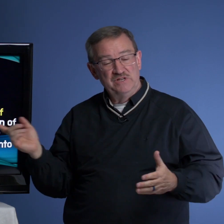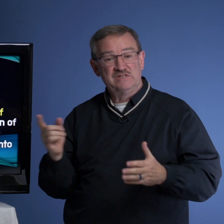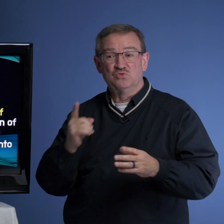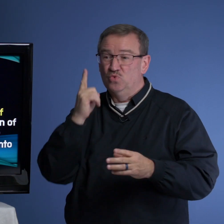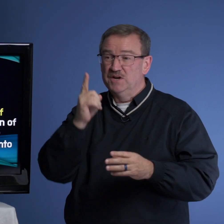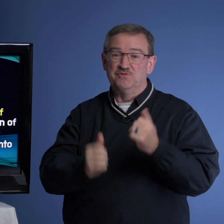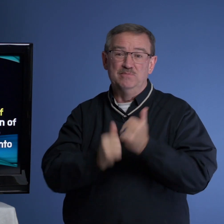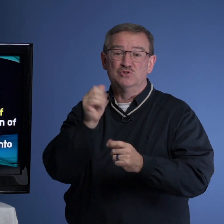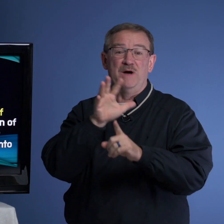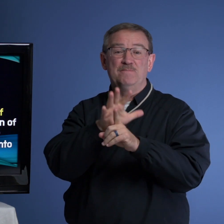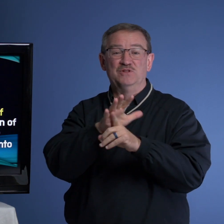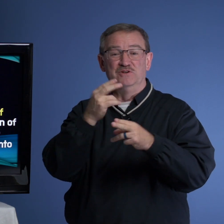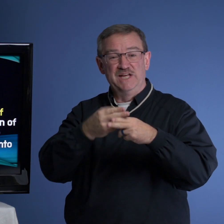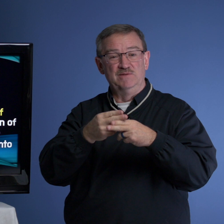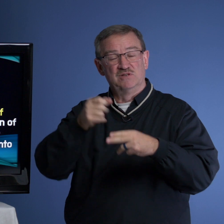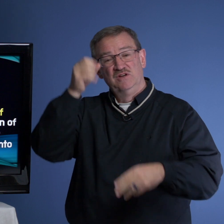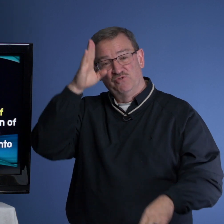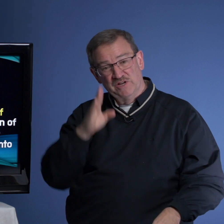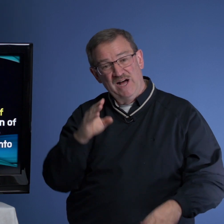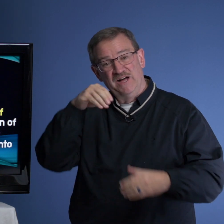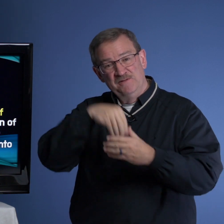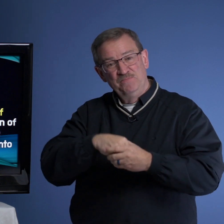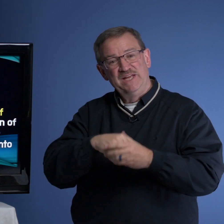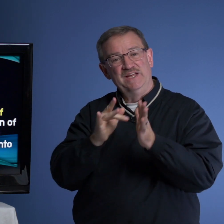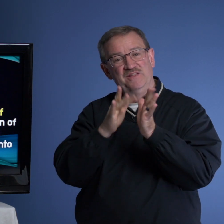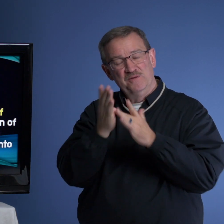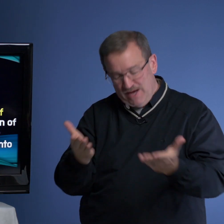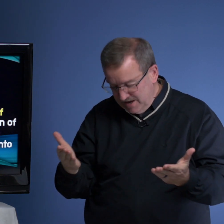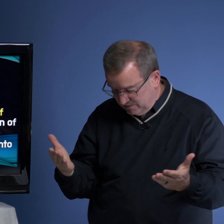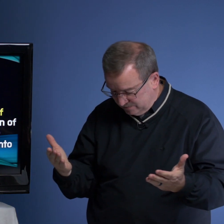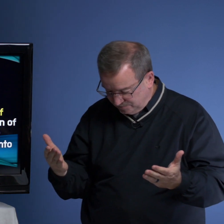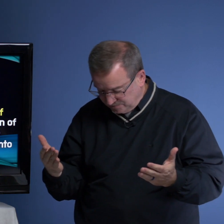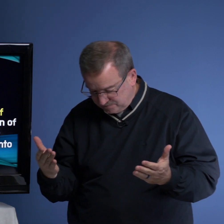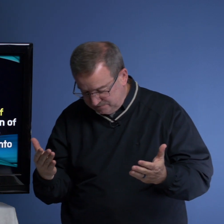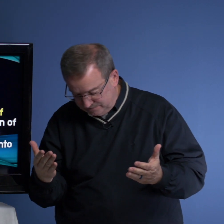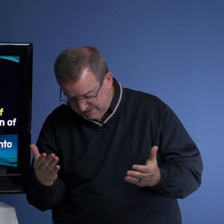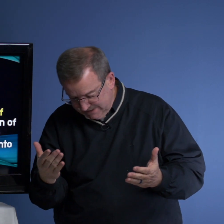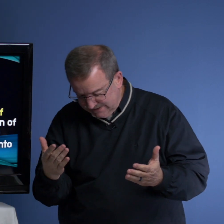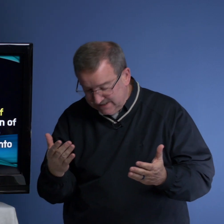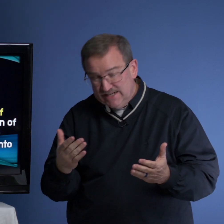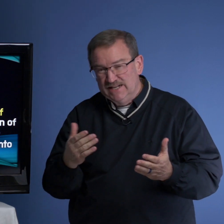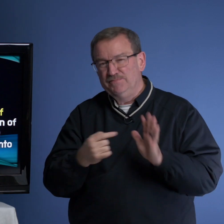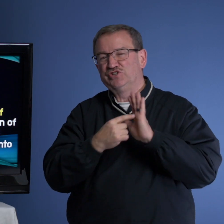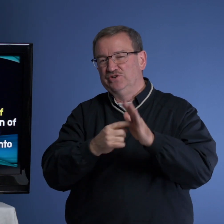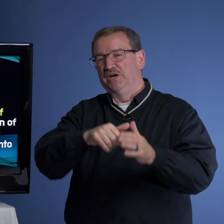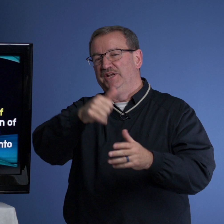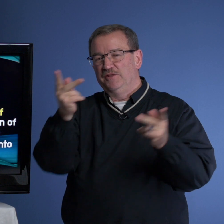This is one of the most popular names for God in the Bible. And let me show you another